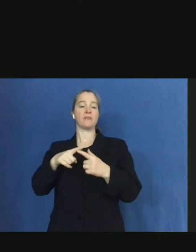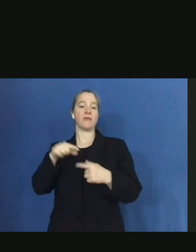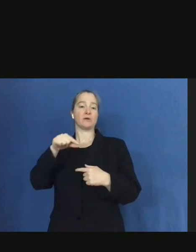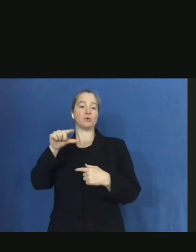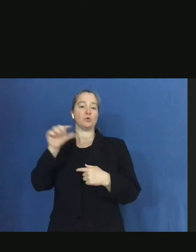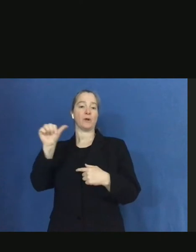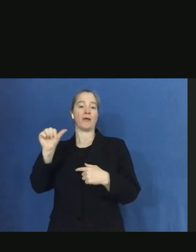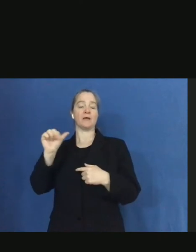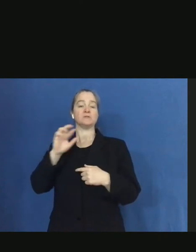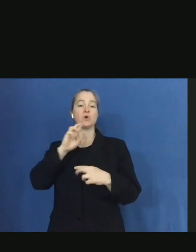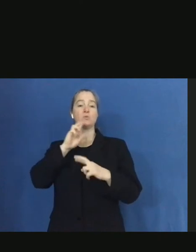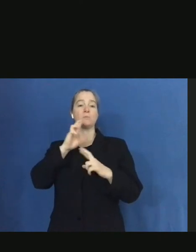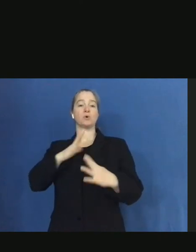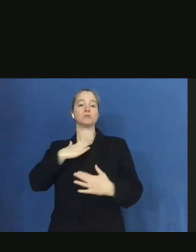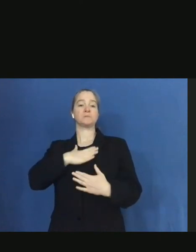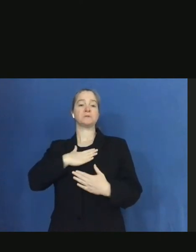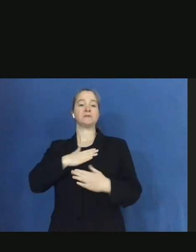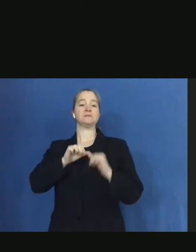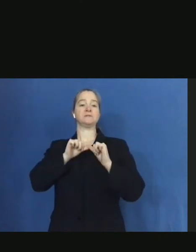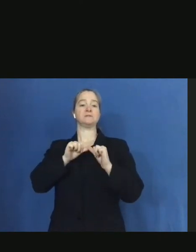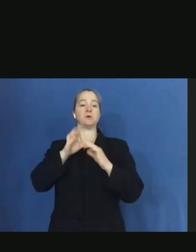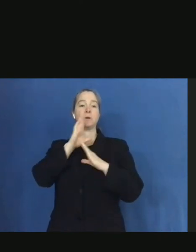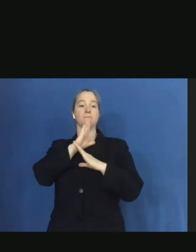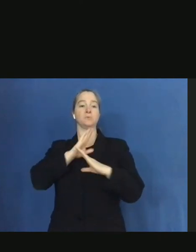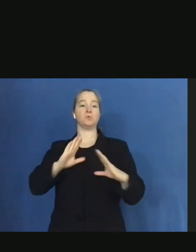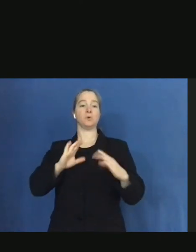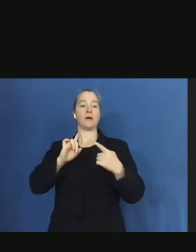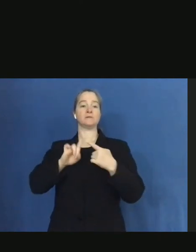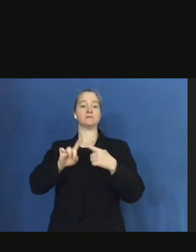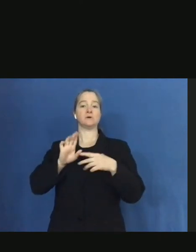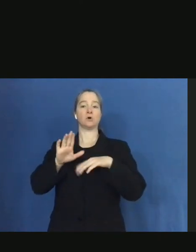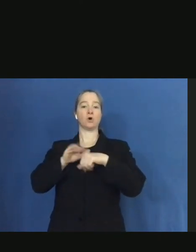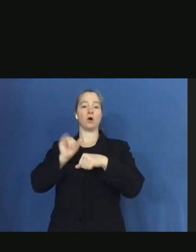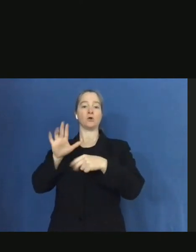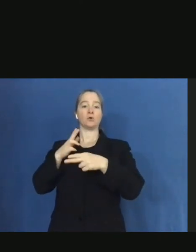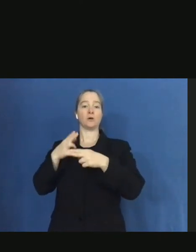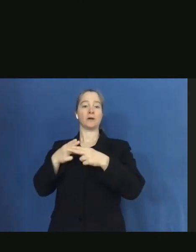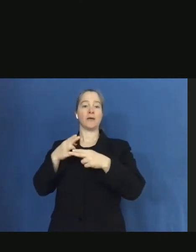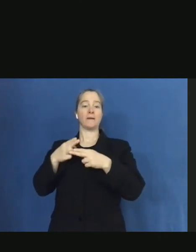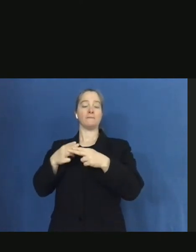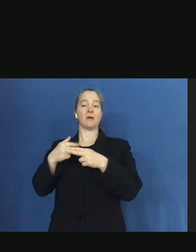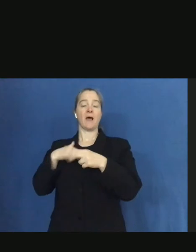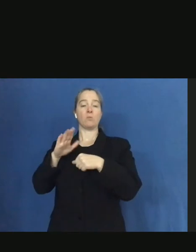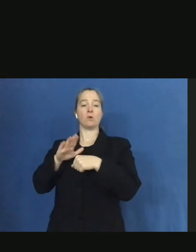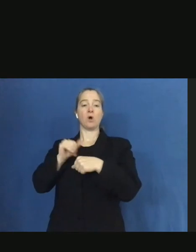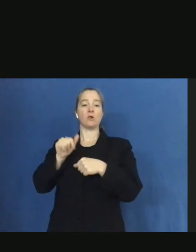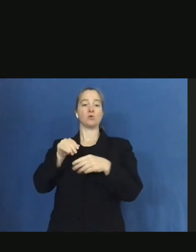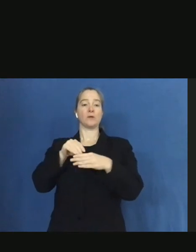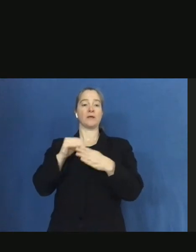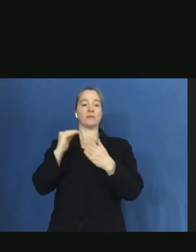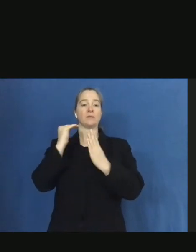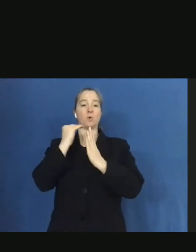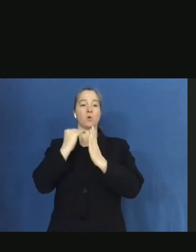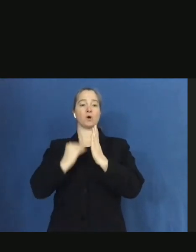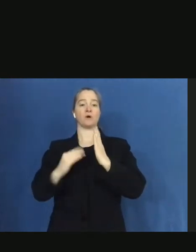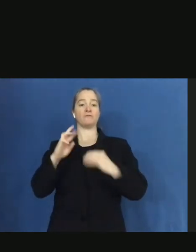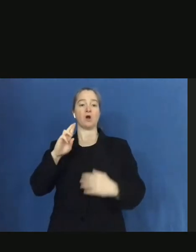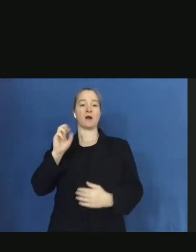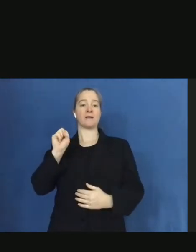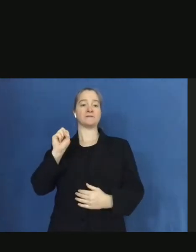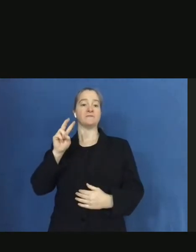stay on mute until your name is called and I'll call on you in the order of your RSVP.